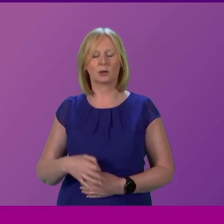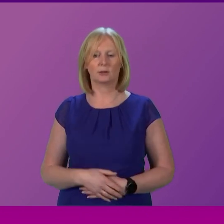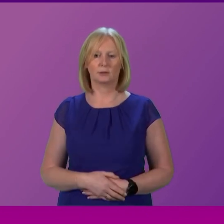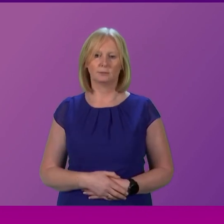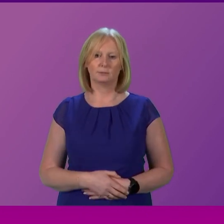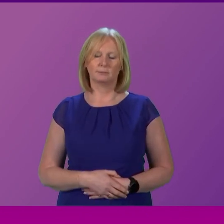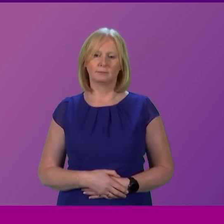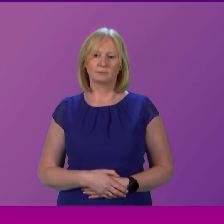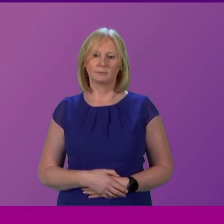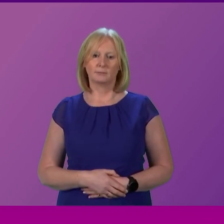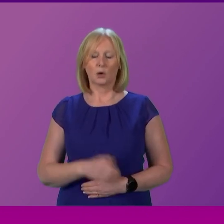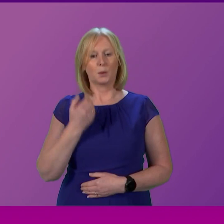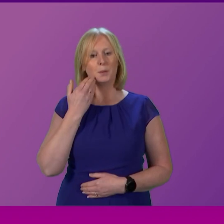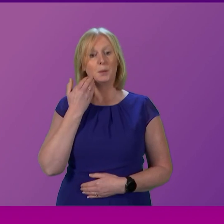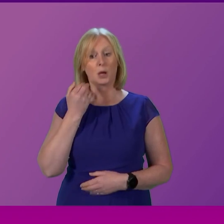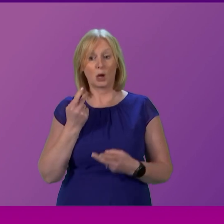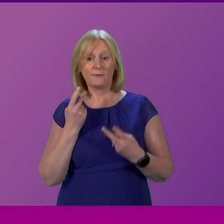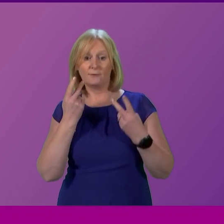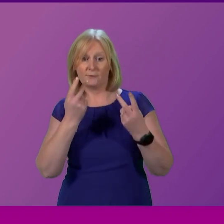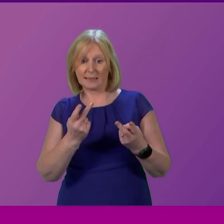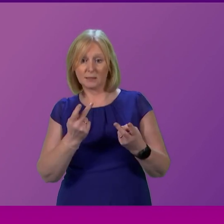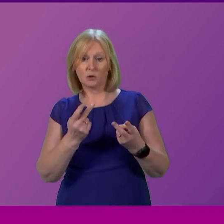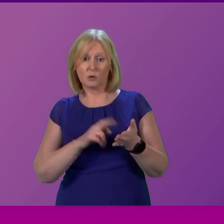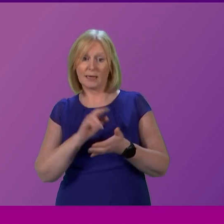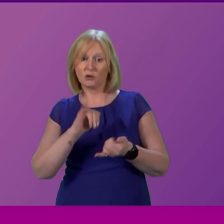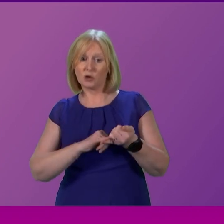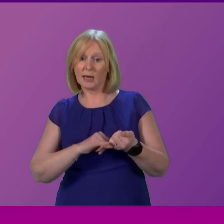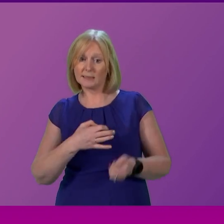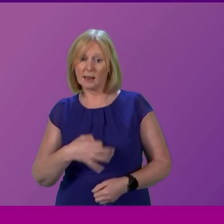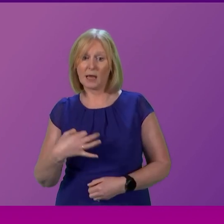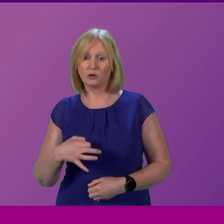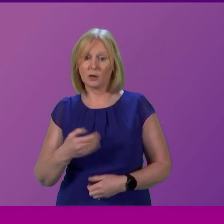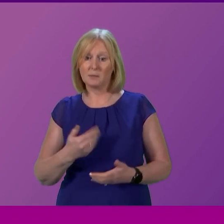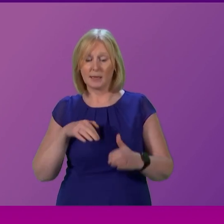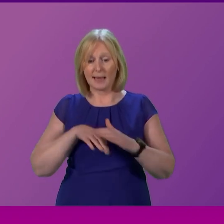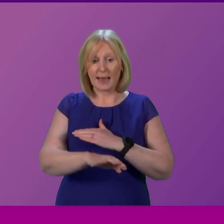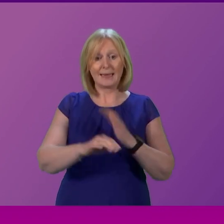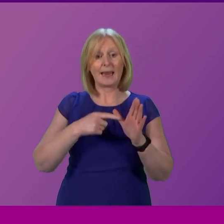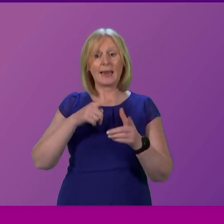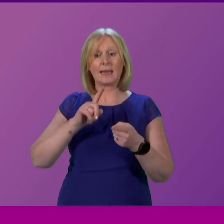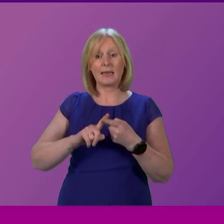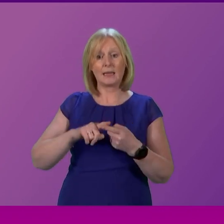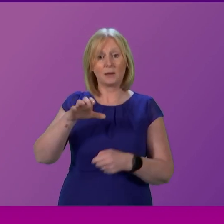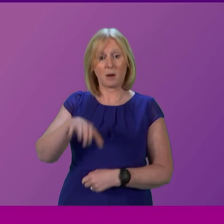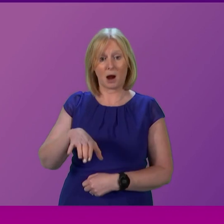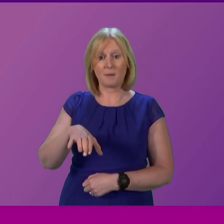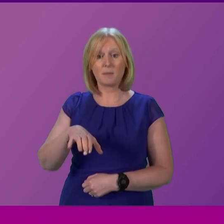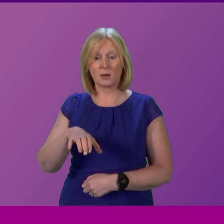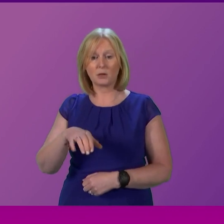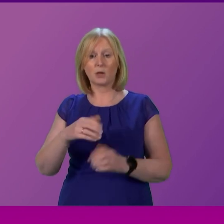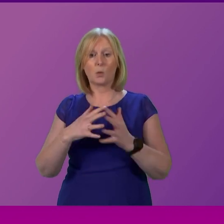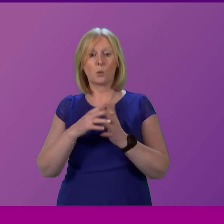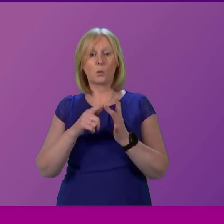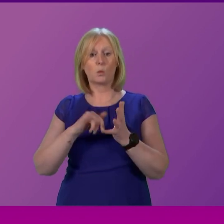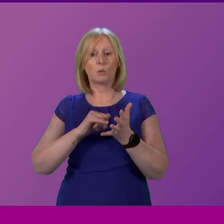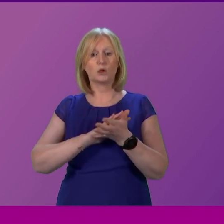my most recent visit to NHS Lanarkshire when I was in an A&E department in Whishaw